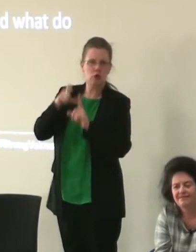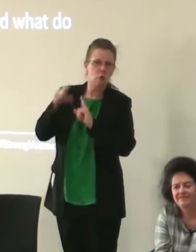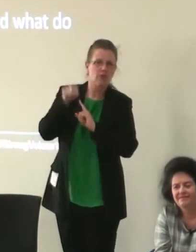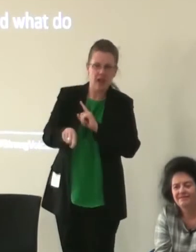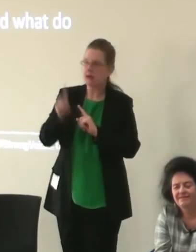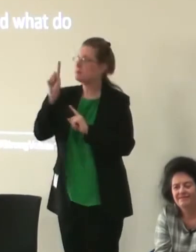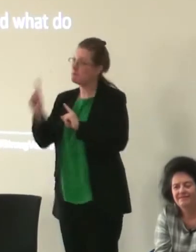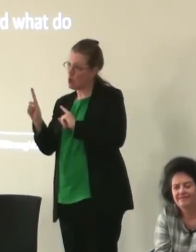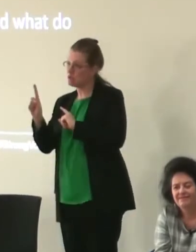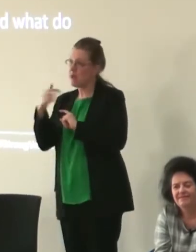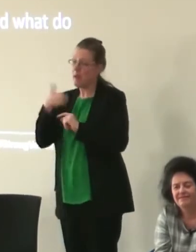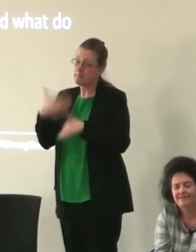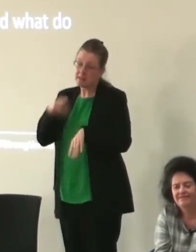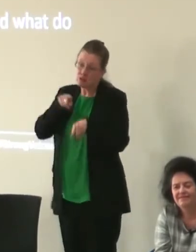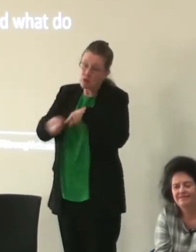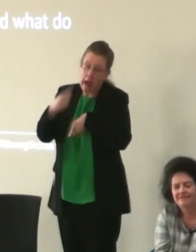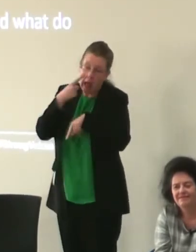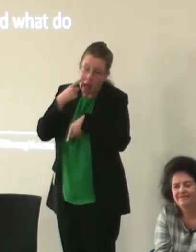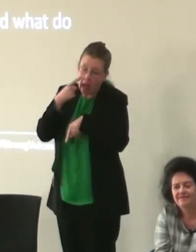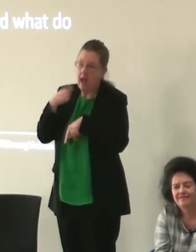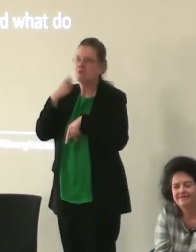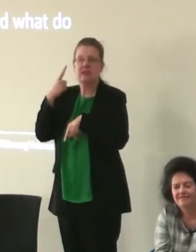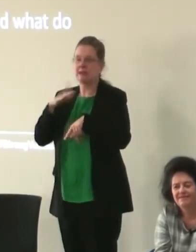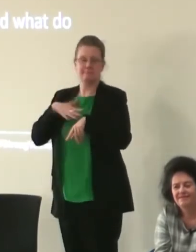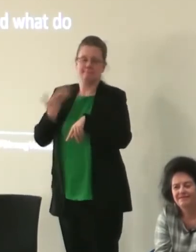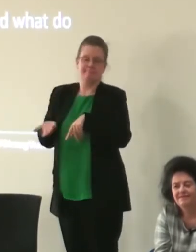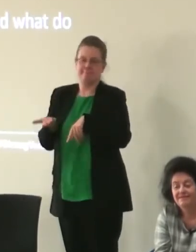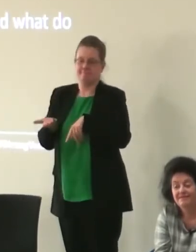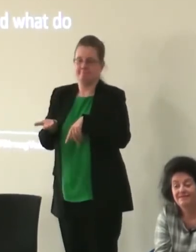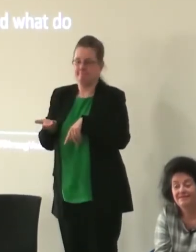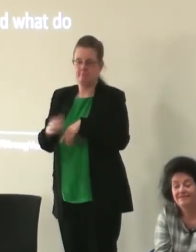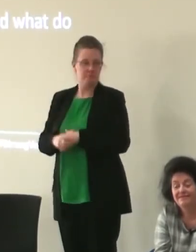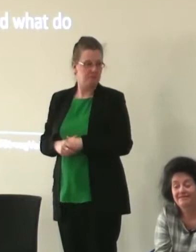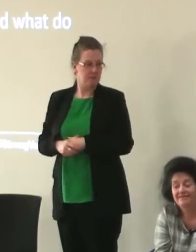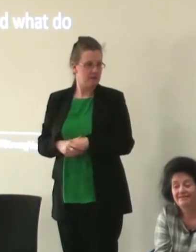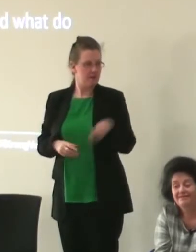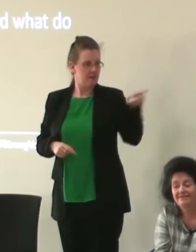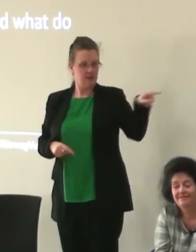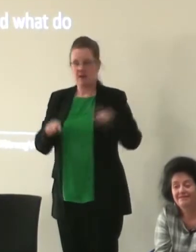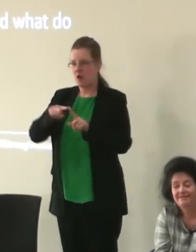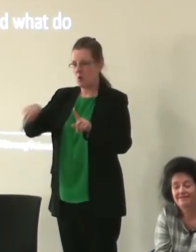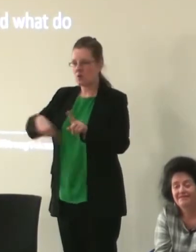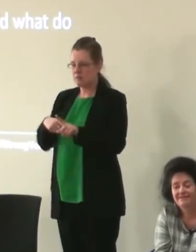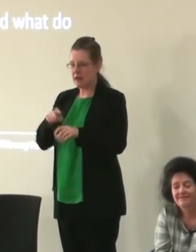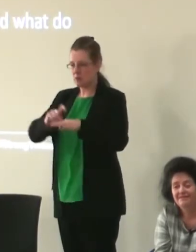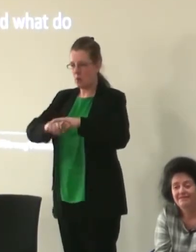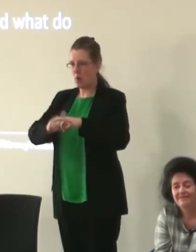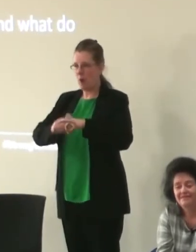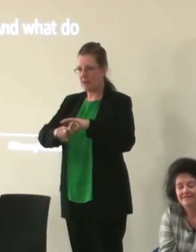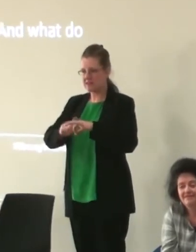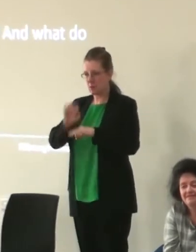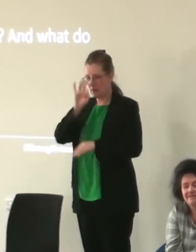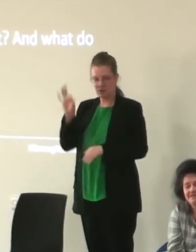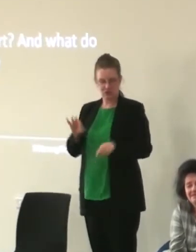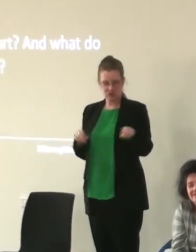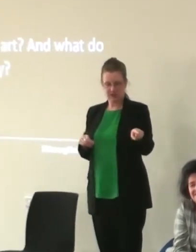do but I have accessed it and I've made an informed choice because of that I suppose that comes down to the quality question then doesn't it because